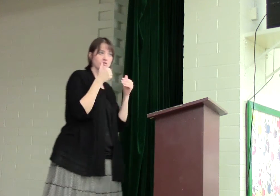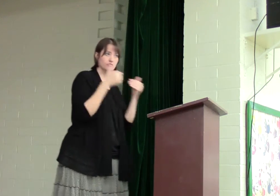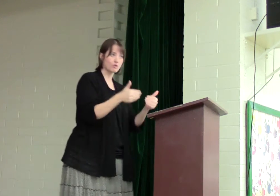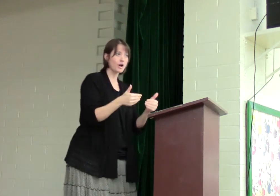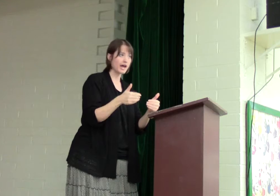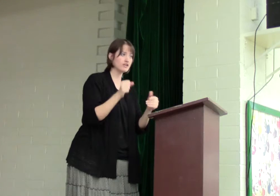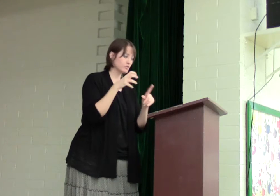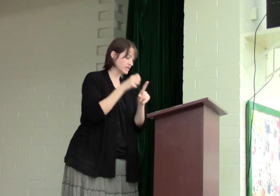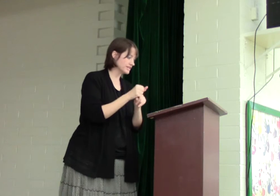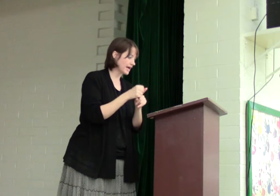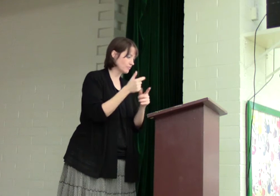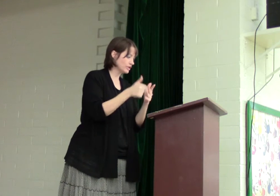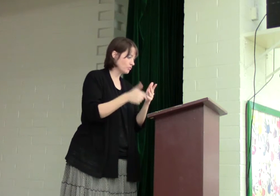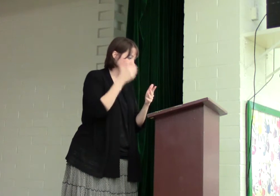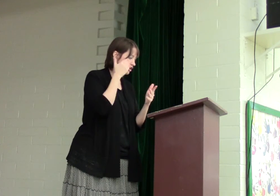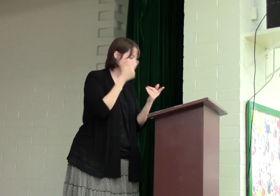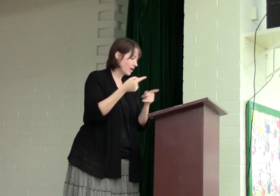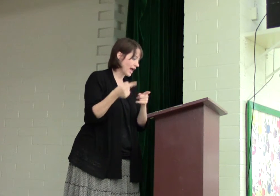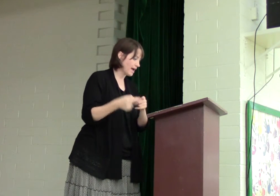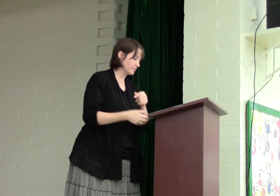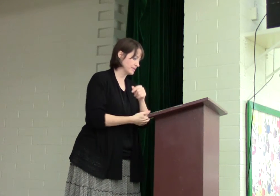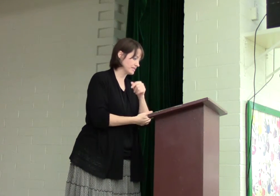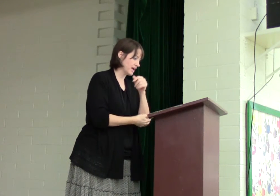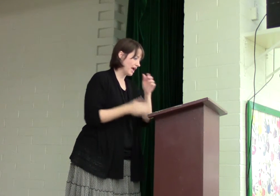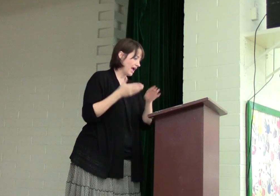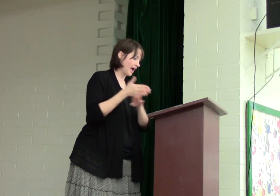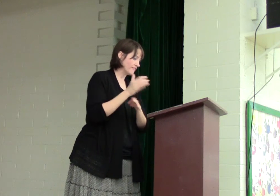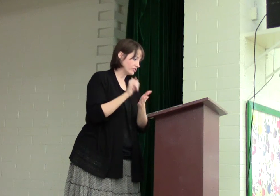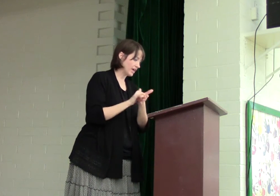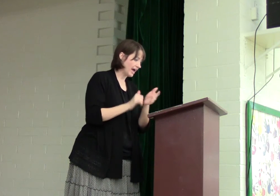Go ahead, you can attack him. We know what happens after that.